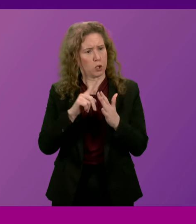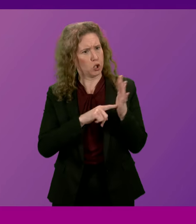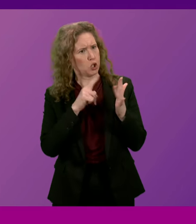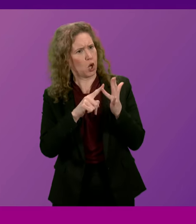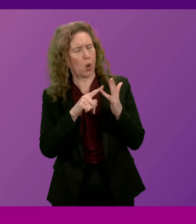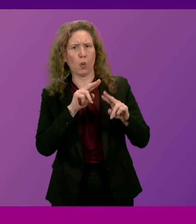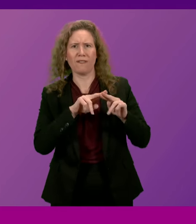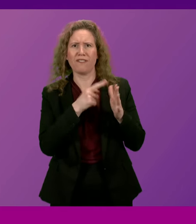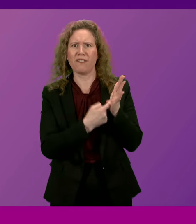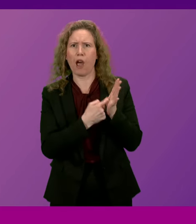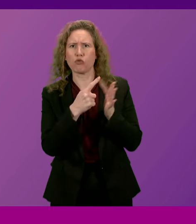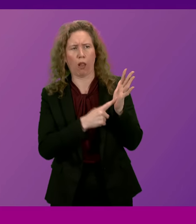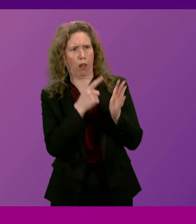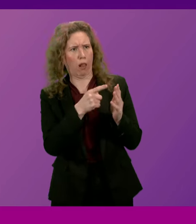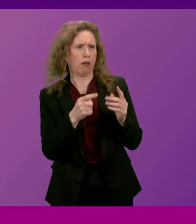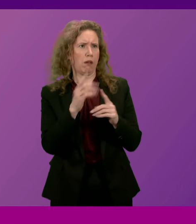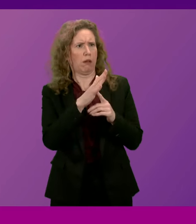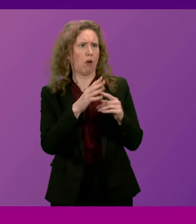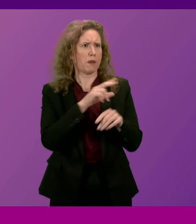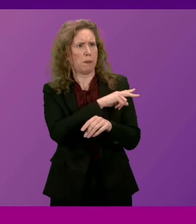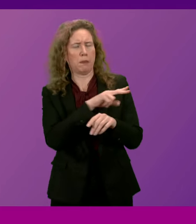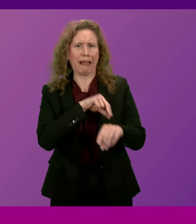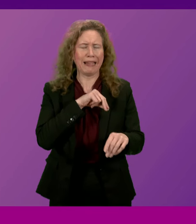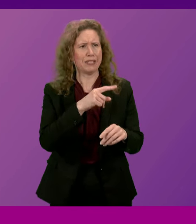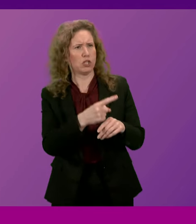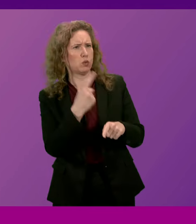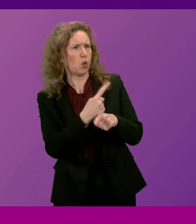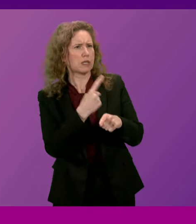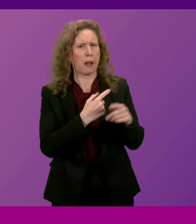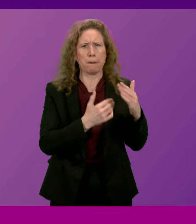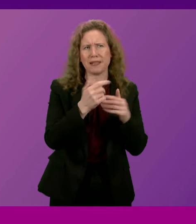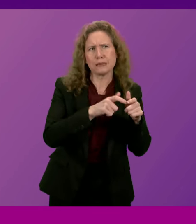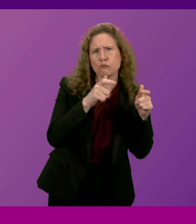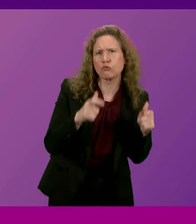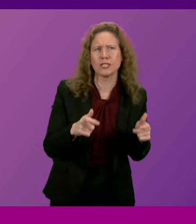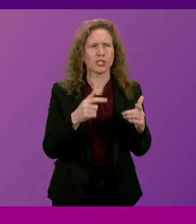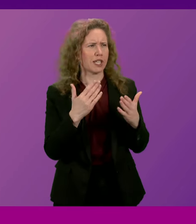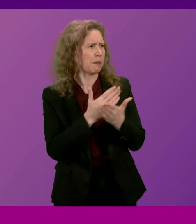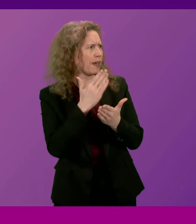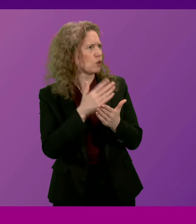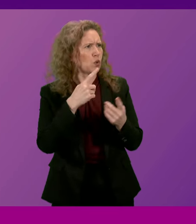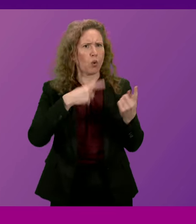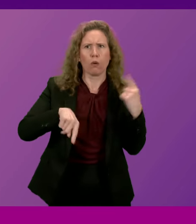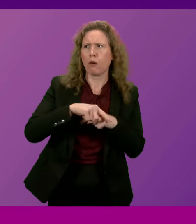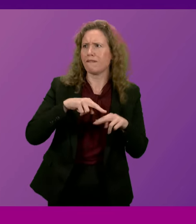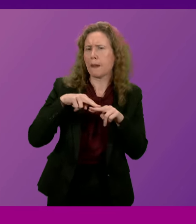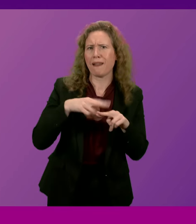basking in the media spotlight as she talks of building bridges and providing confidence to our family.